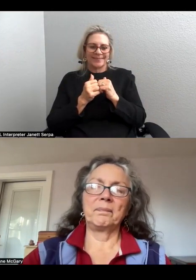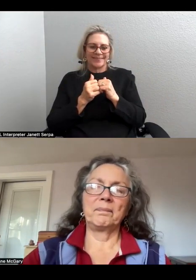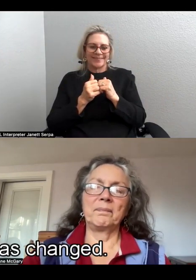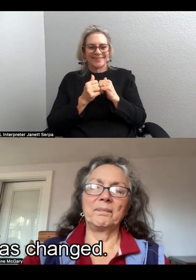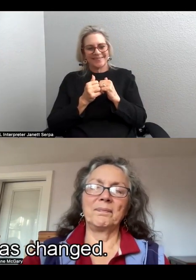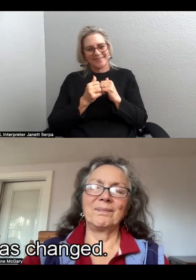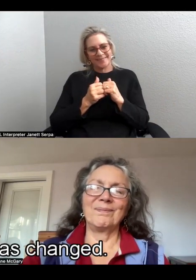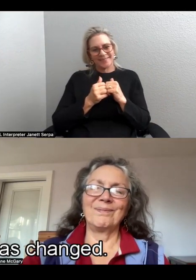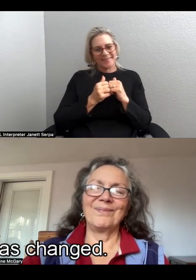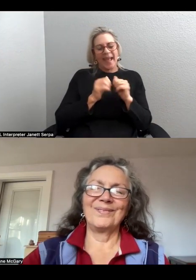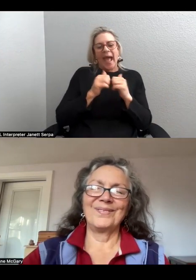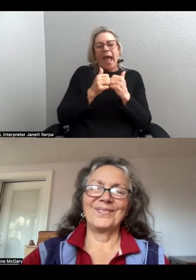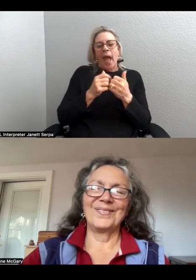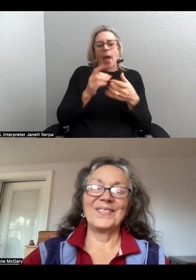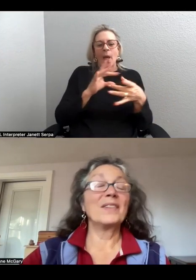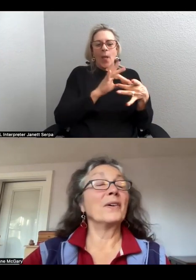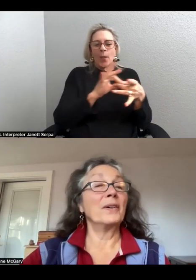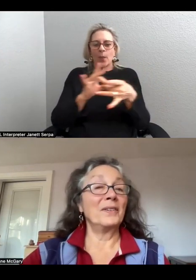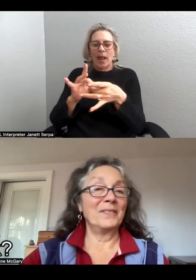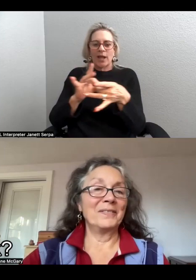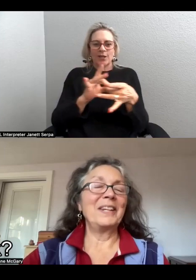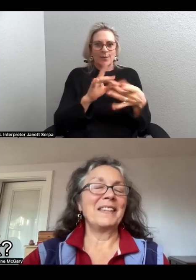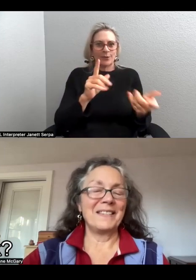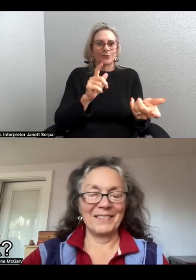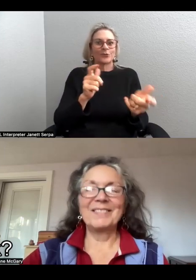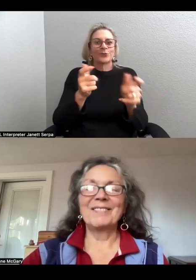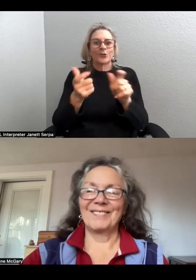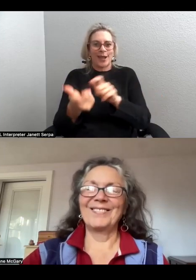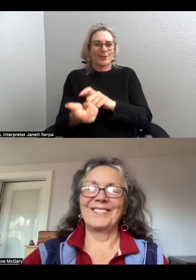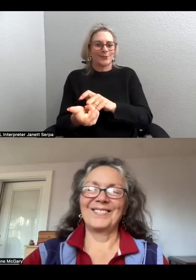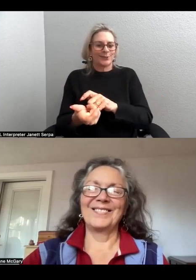the relationship has changed. Oh, okay.